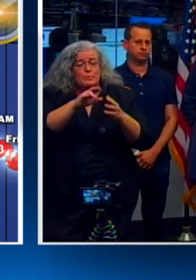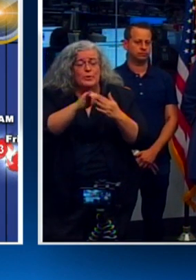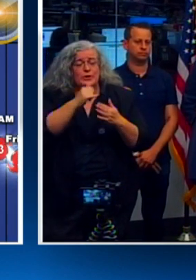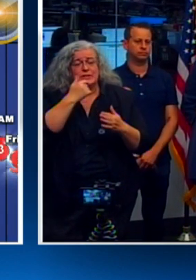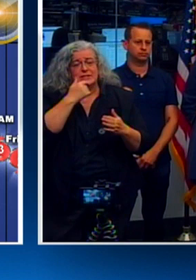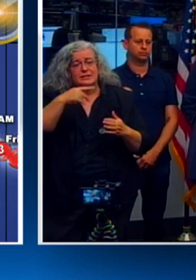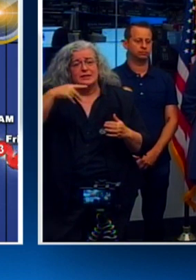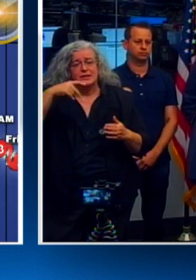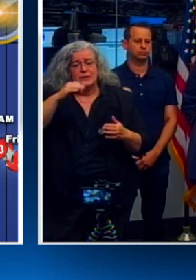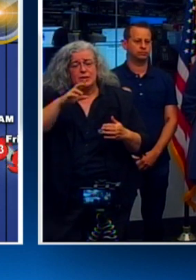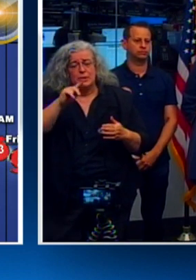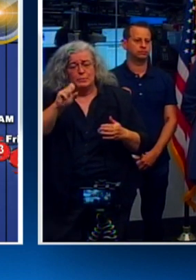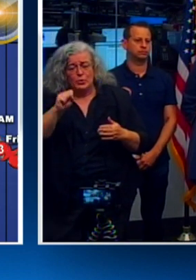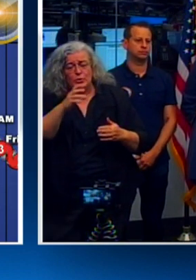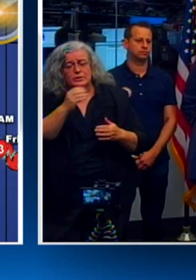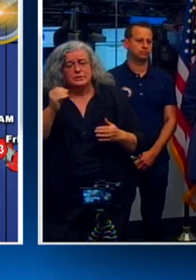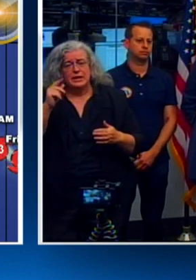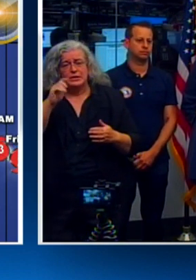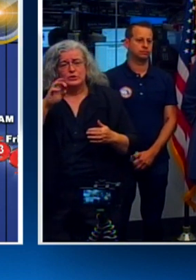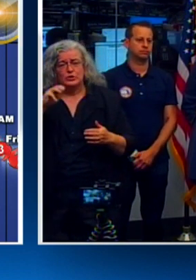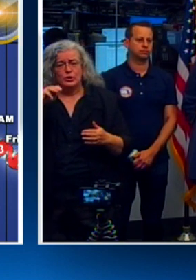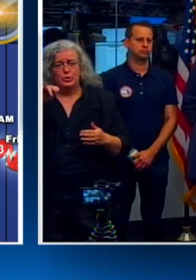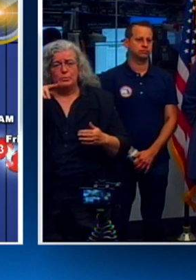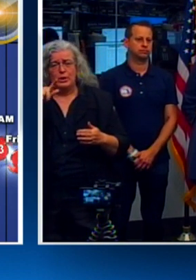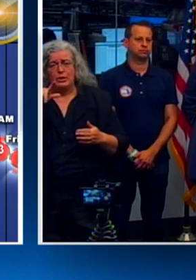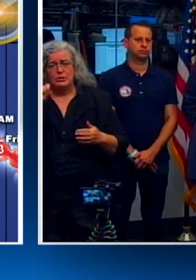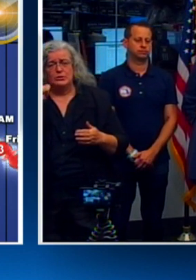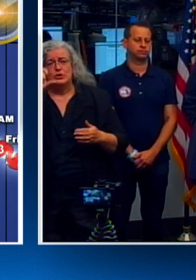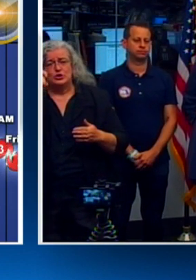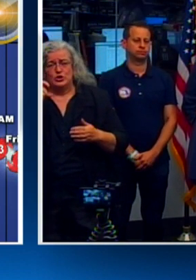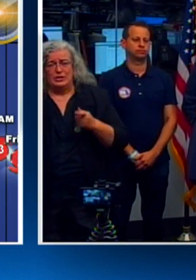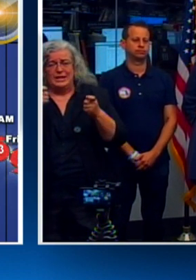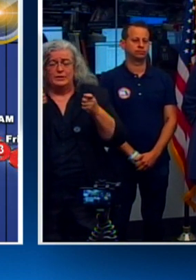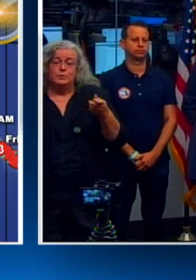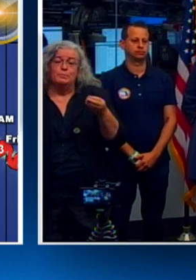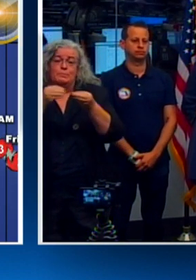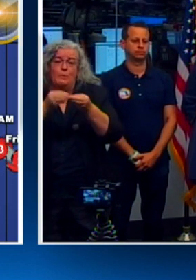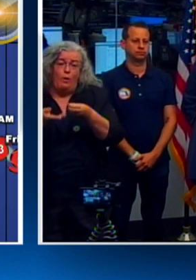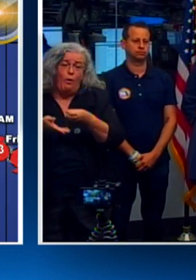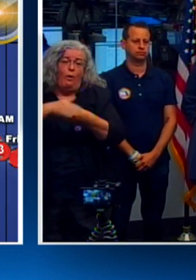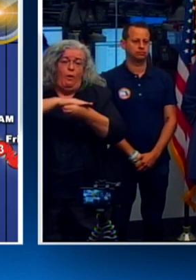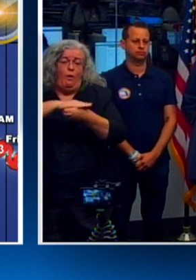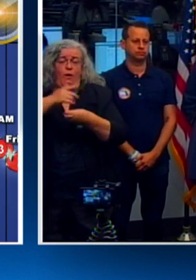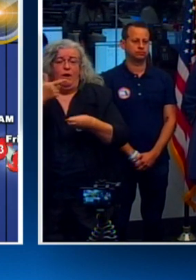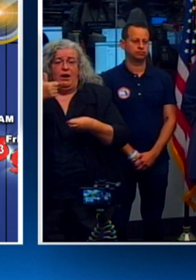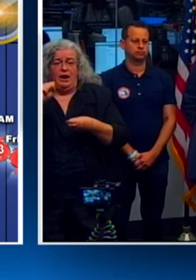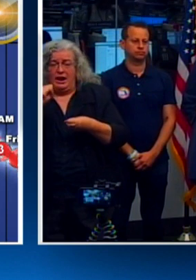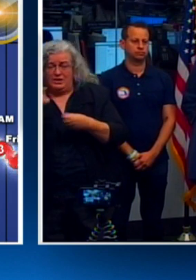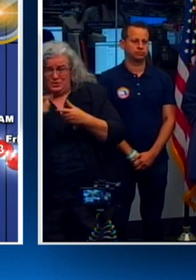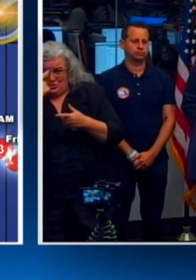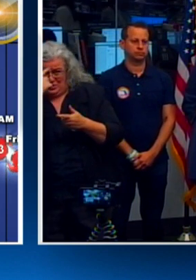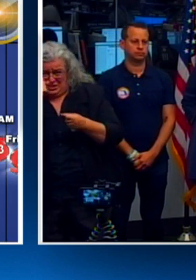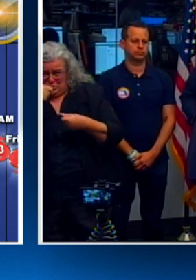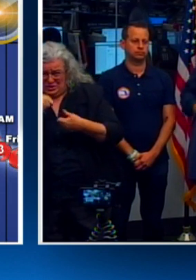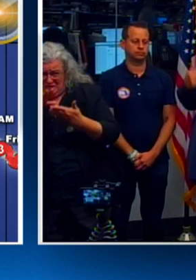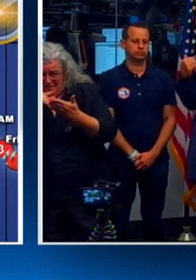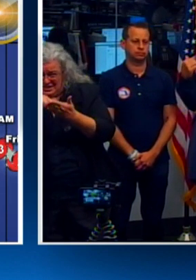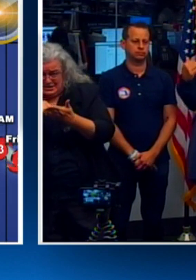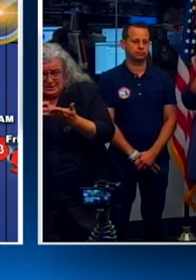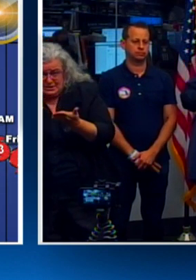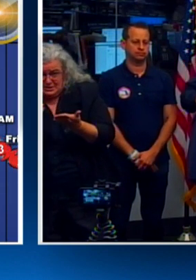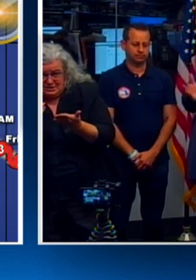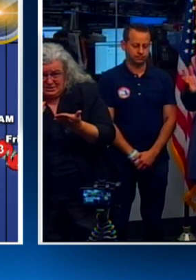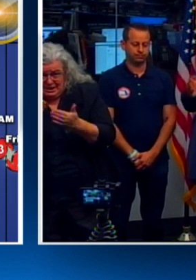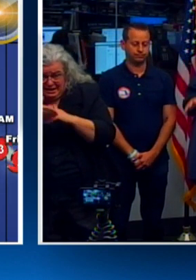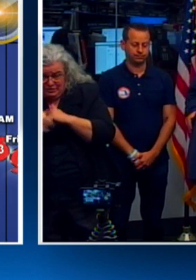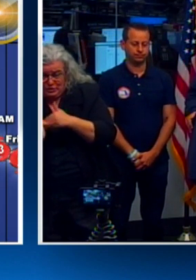loading in the trucks. Do you think that or other issues will seriously have to be addressed after this storm? Well, let's just see. mean, Jared and